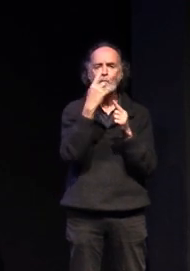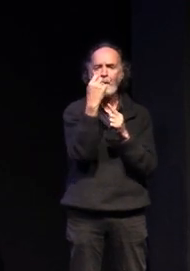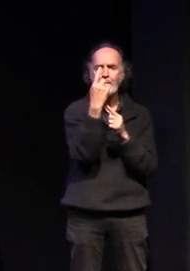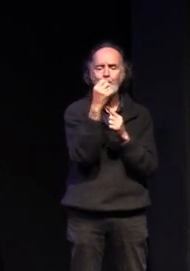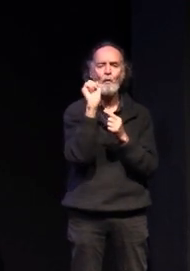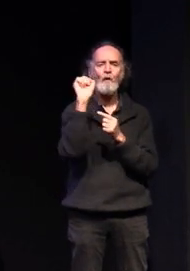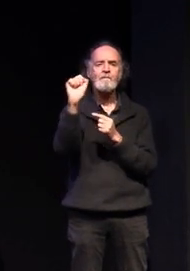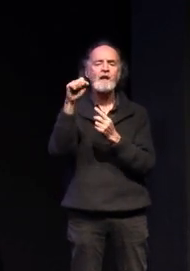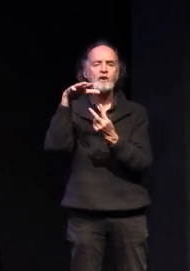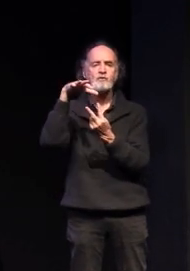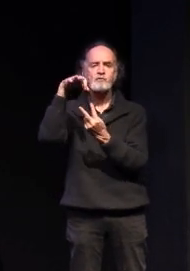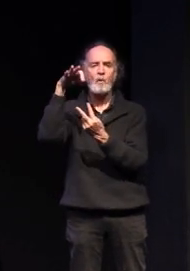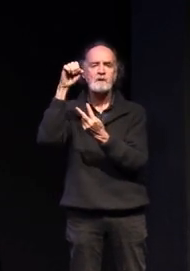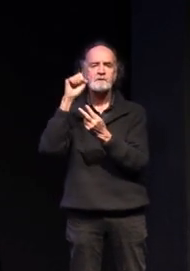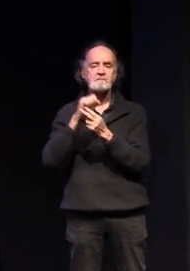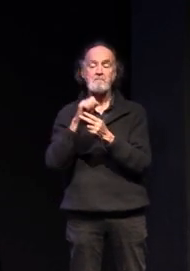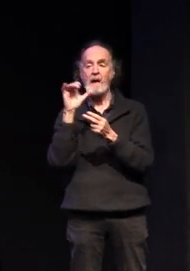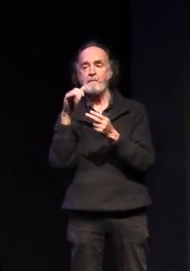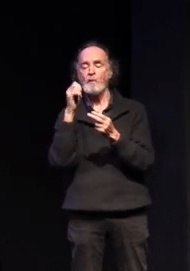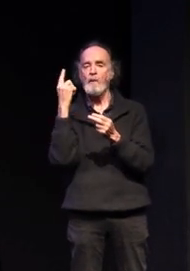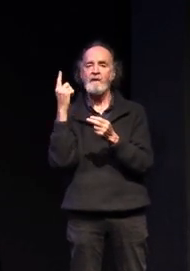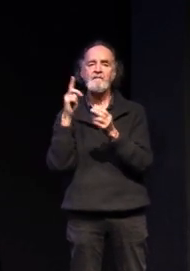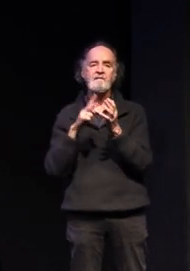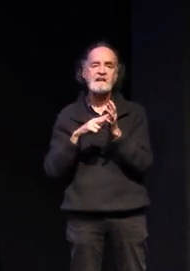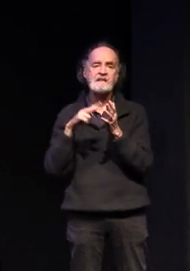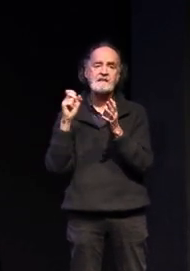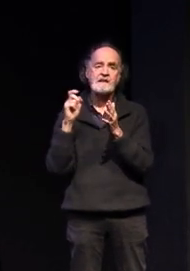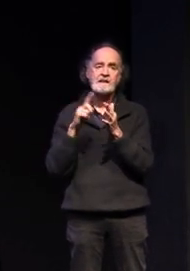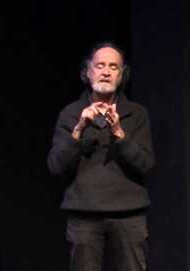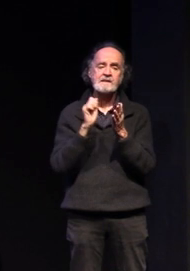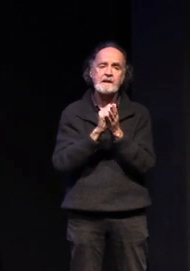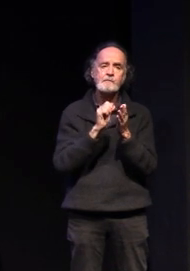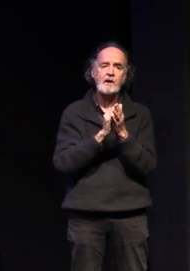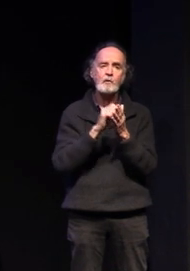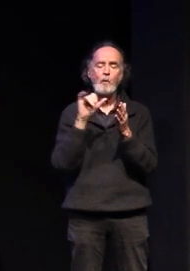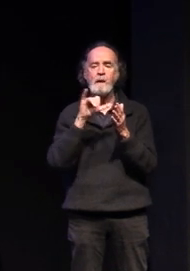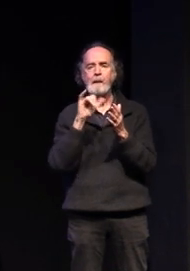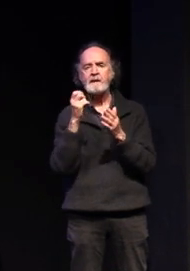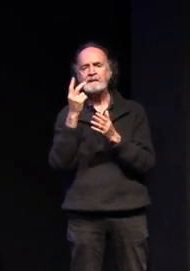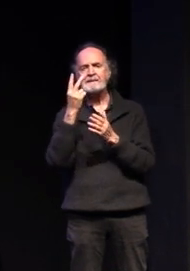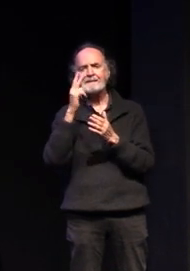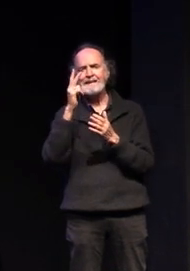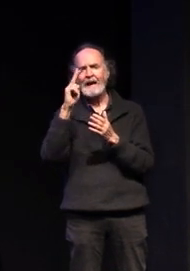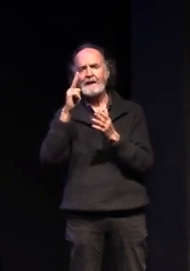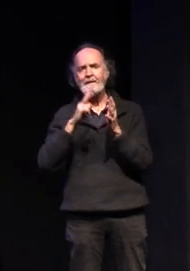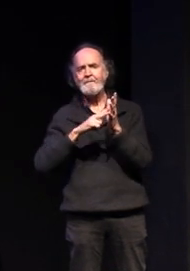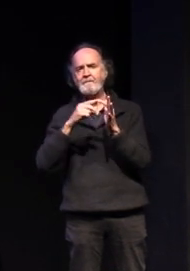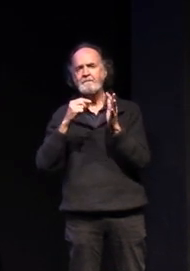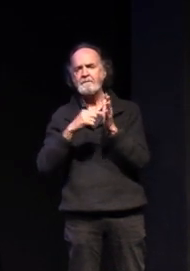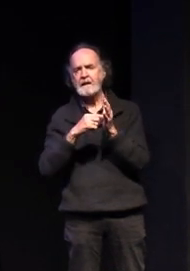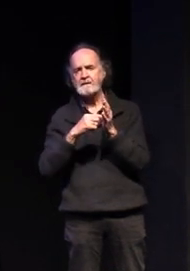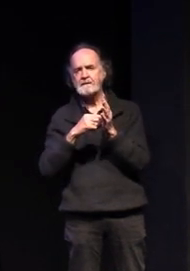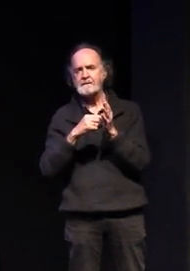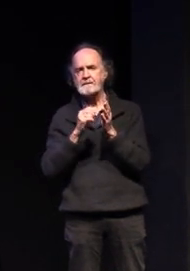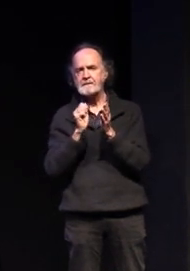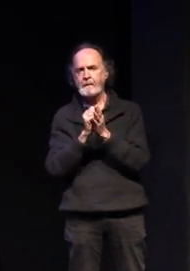may be one of our applied vce subjects or it may be a second vet study within that vcal program